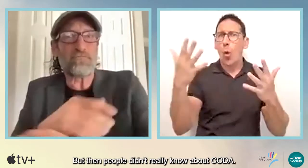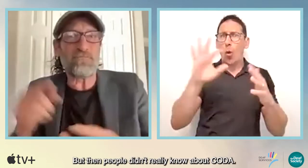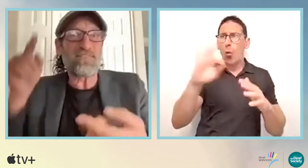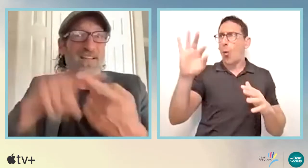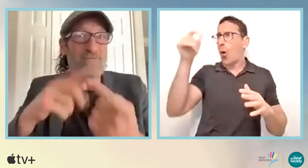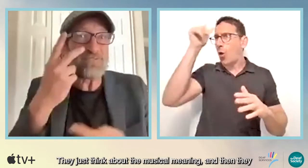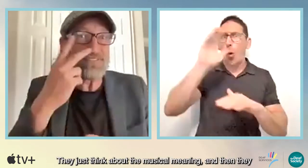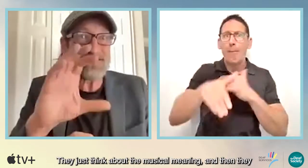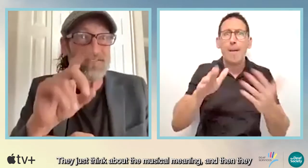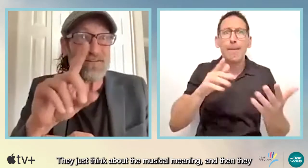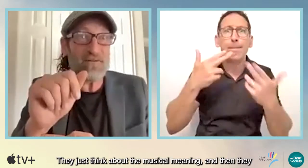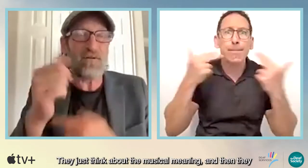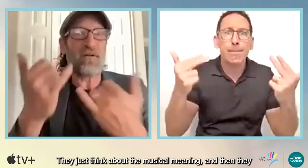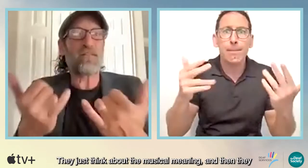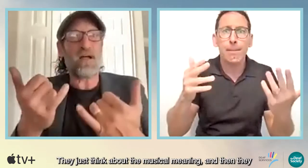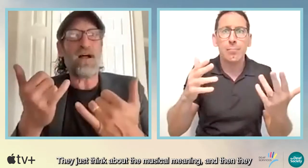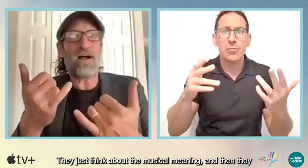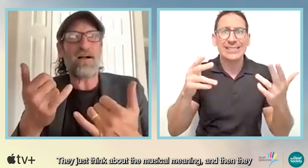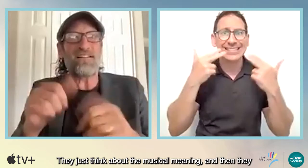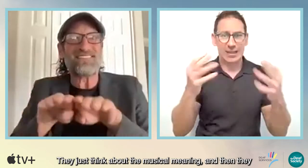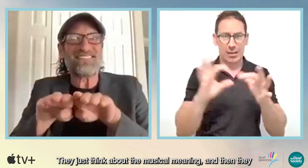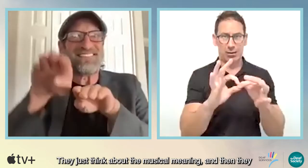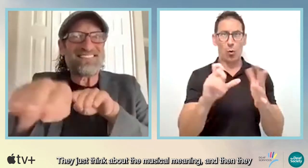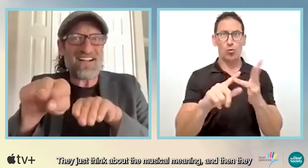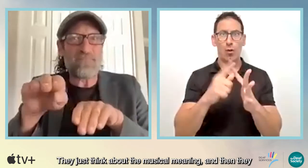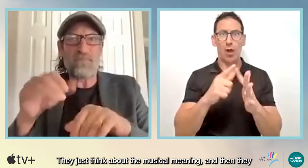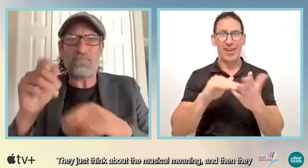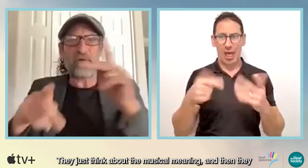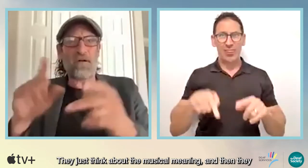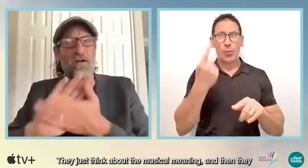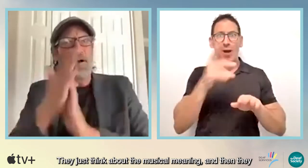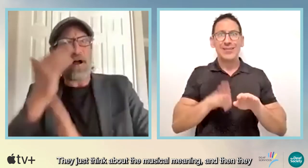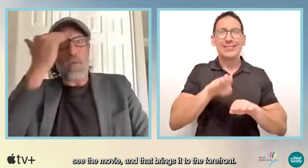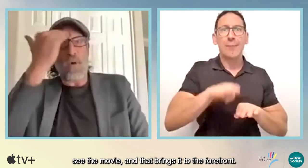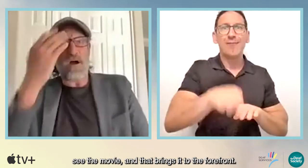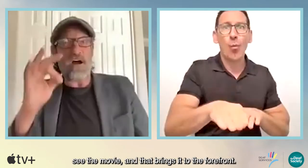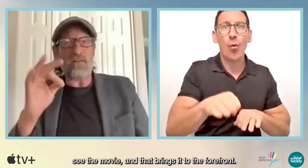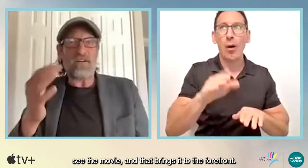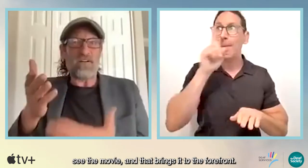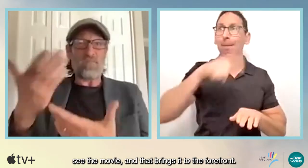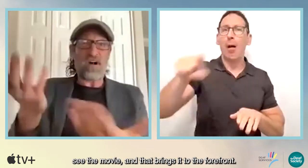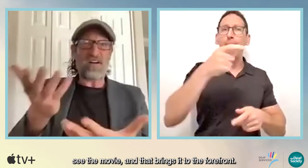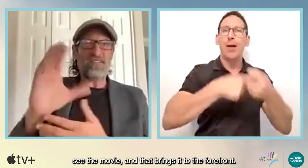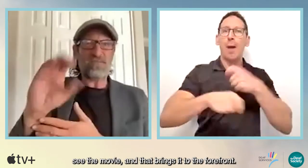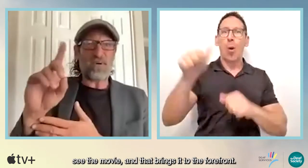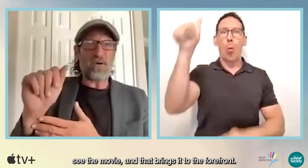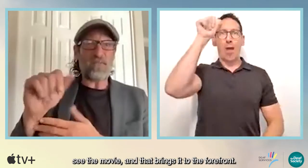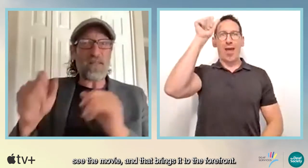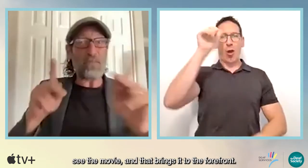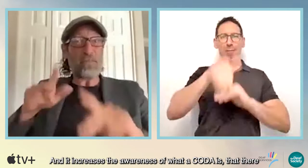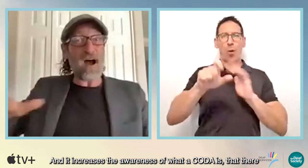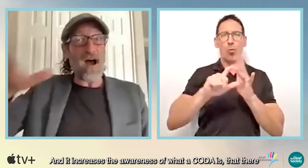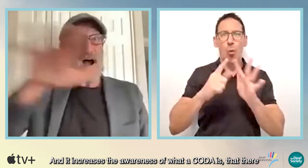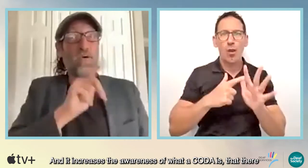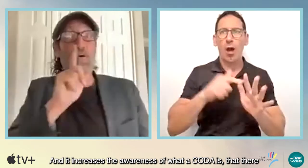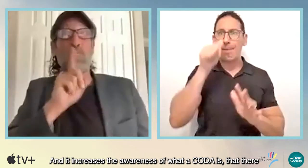coda. They just think about the musical meaning, and then they see the movie. And that brings it to the forefront. And it increases the awareness